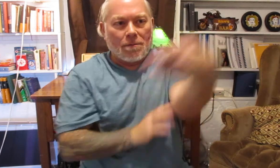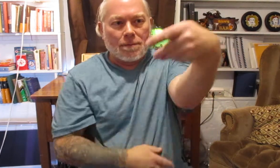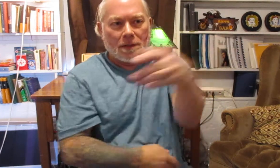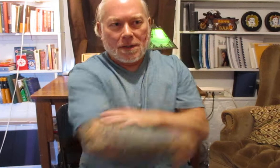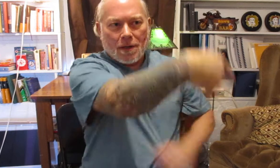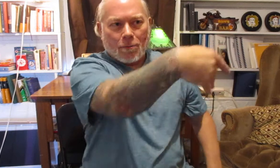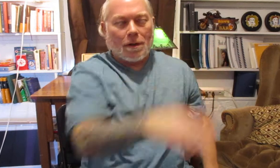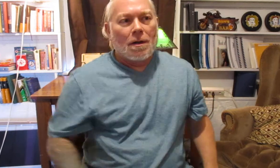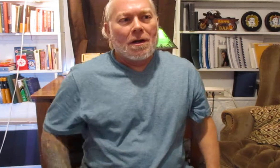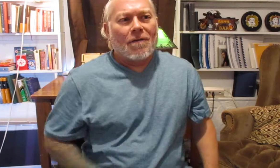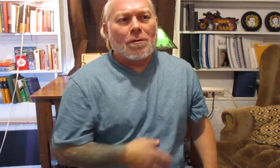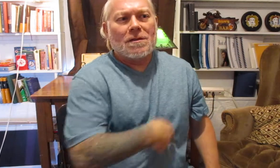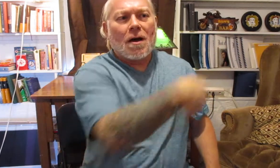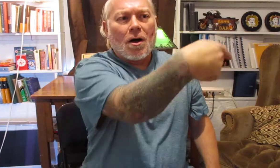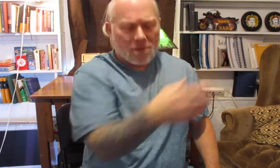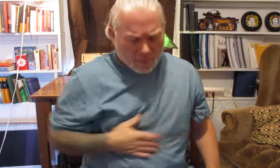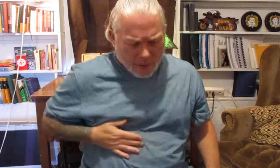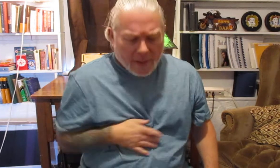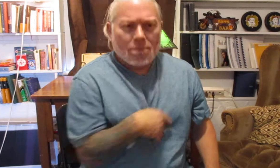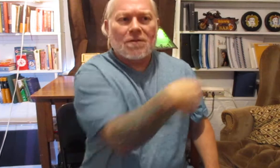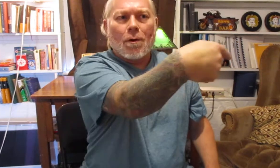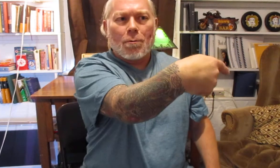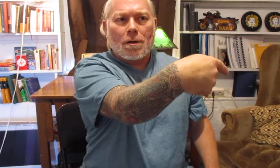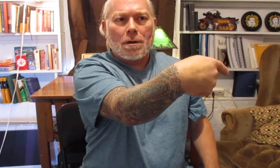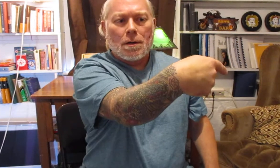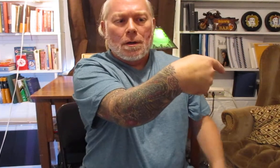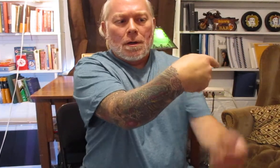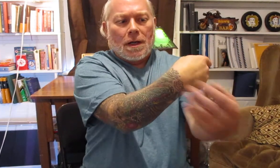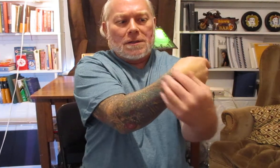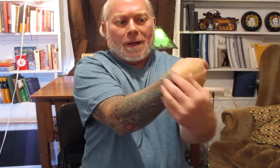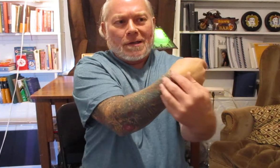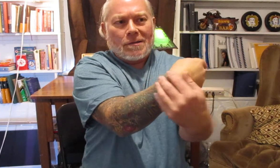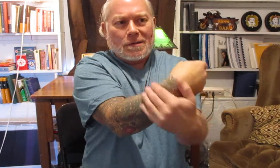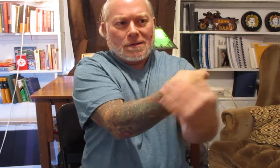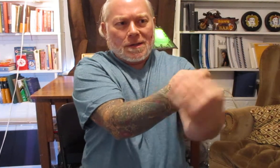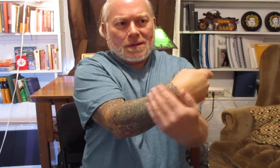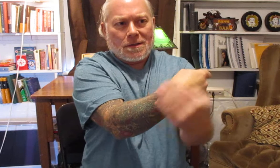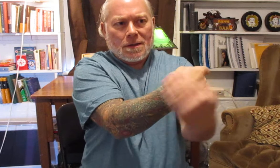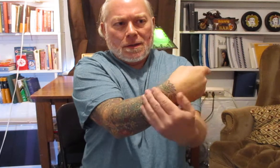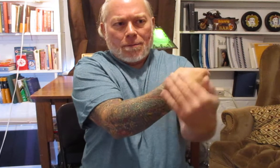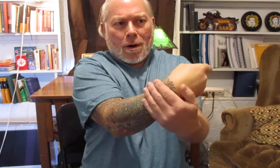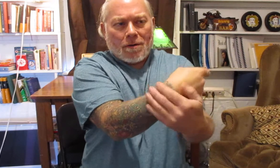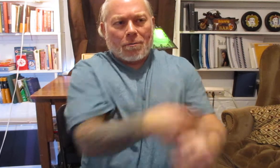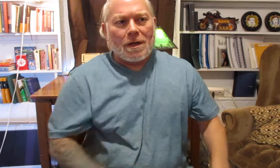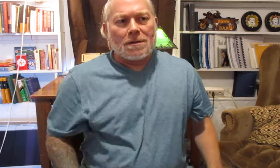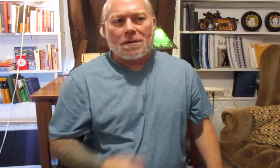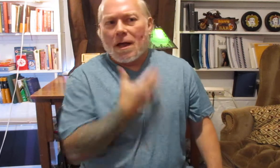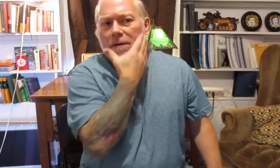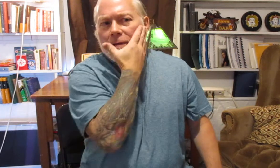is the other one now Folk Sao also when it comes forward its main use is this part of the wrist and then